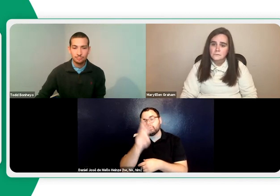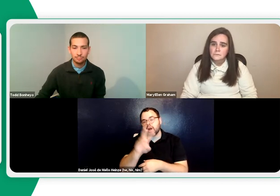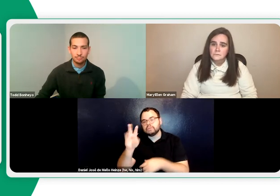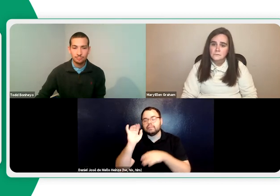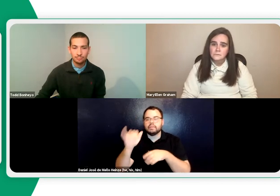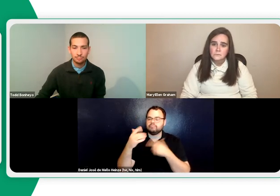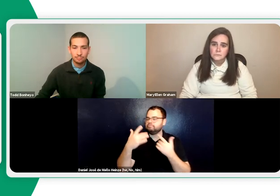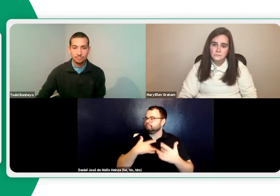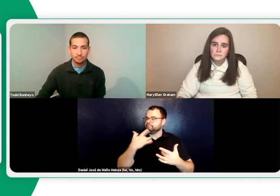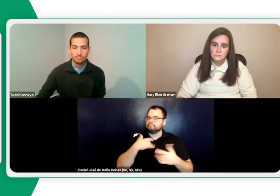salary.com.